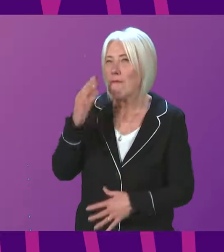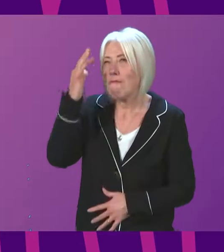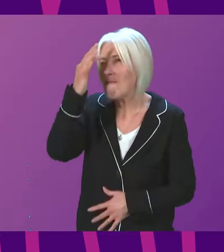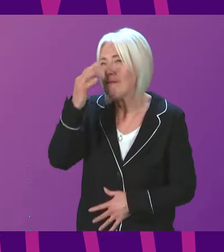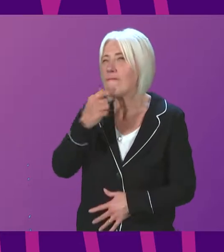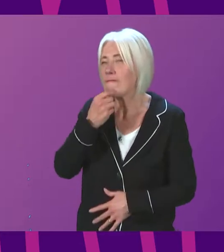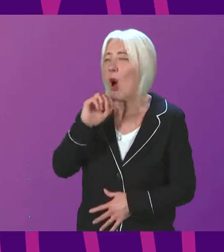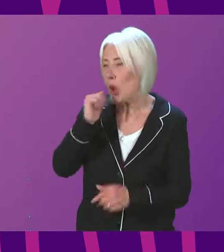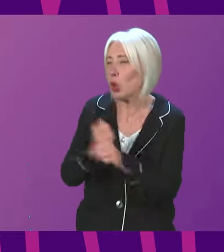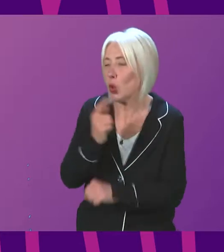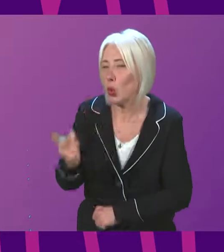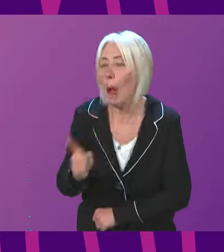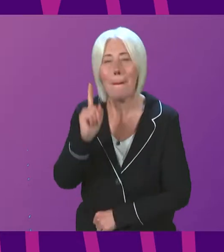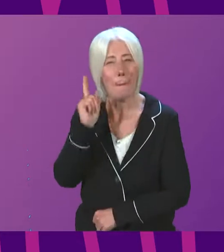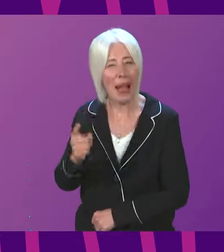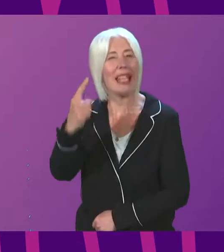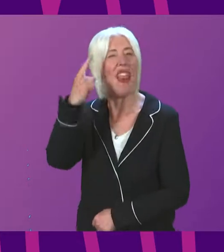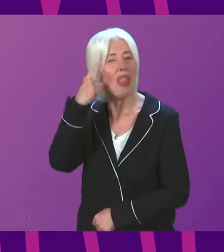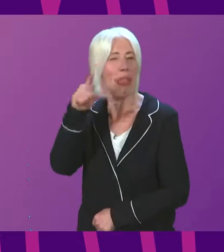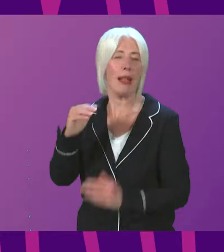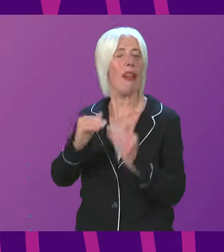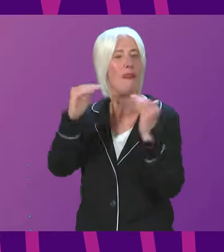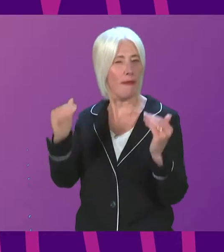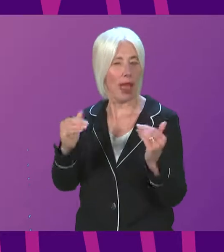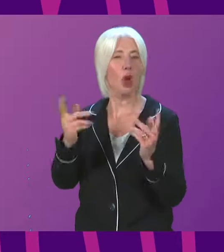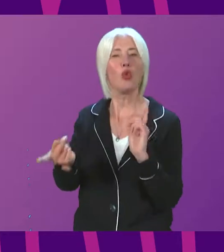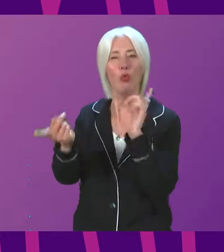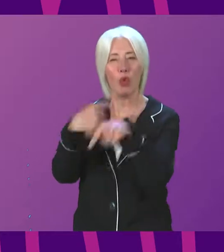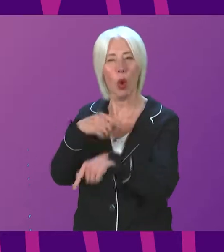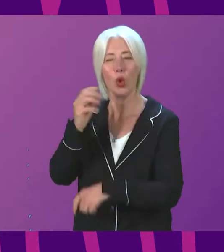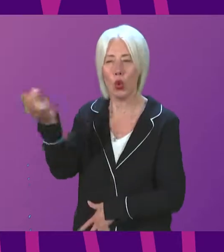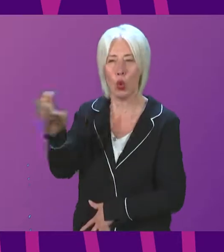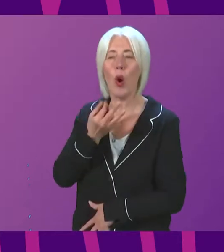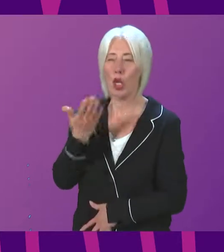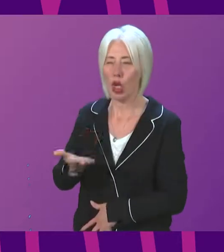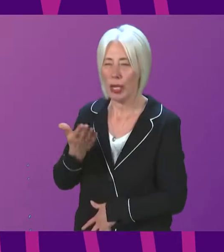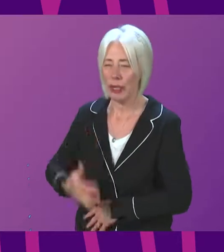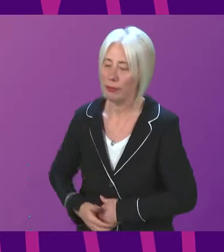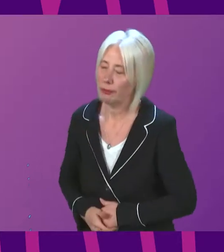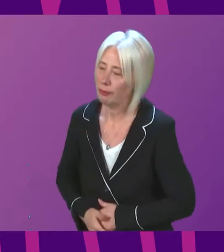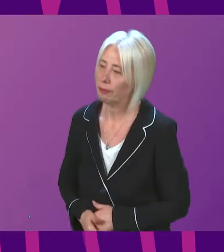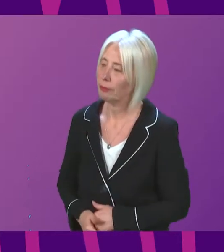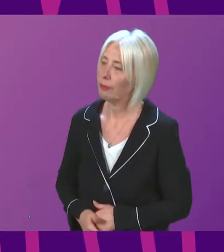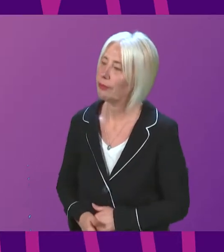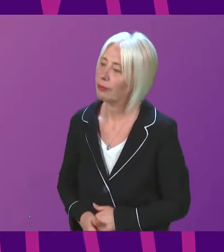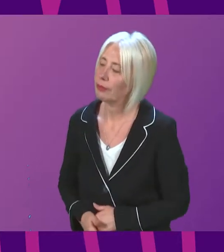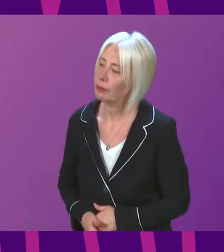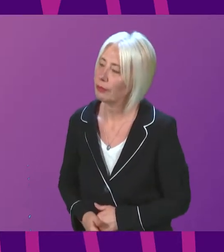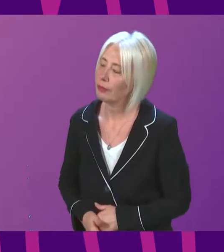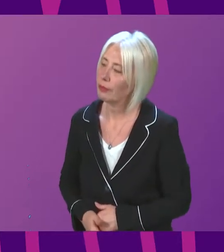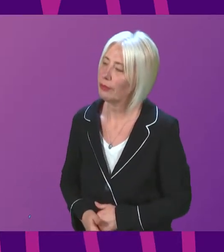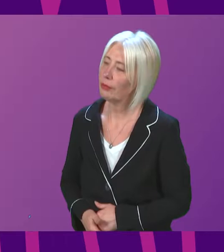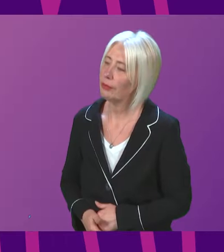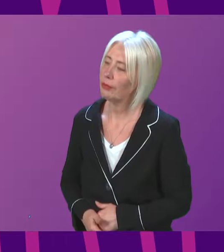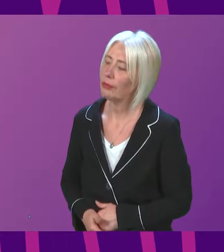I will do so. But I think that would be the fairest way of responding to his question today. Stephanie Callaghan to be followed by Alec Troutley.